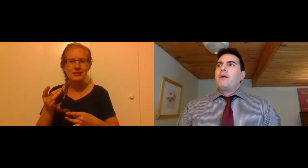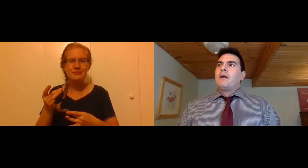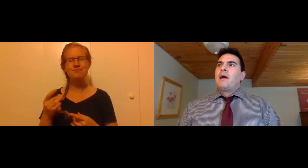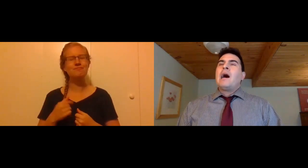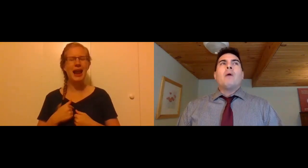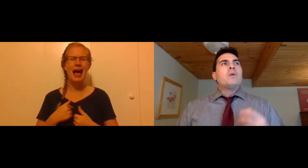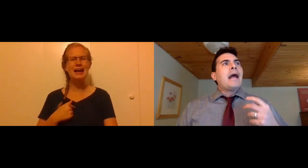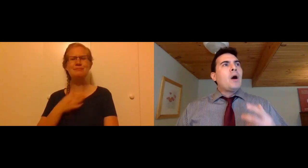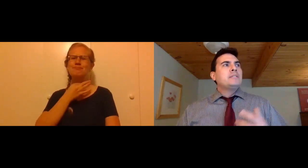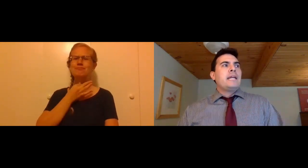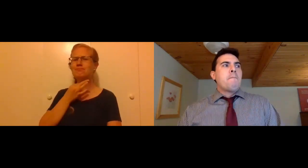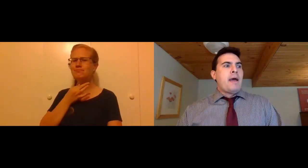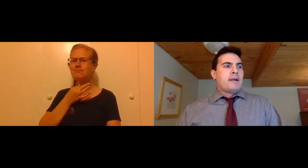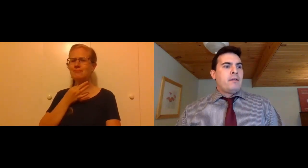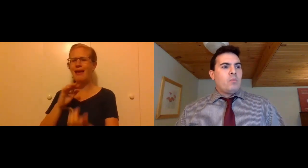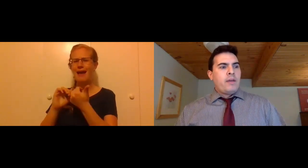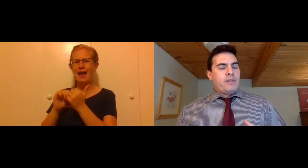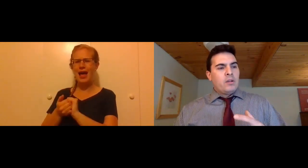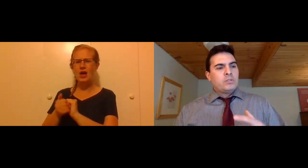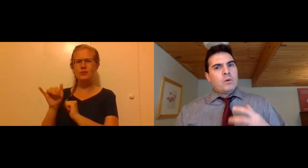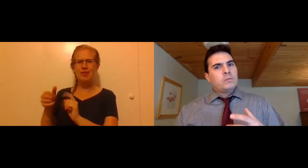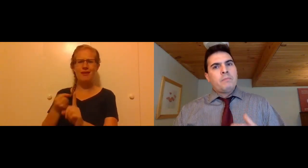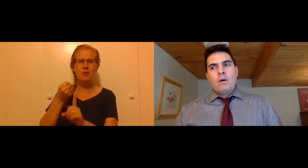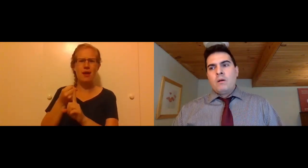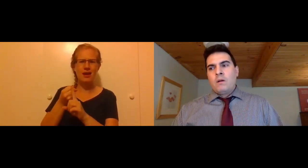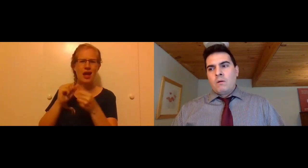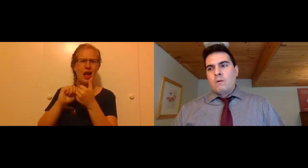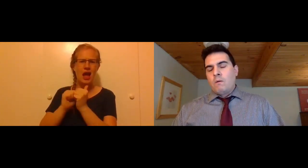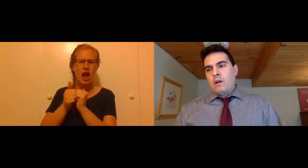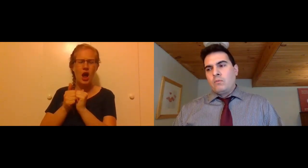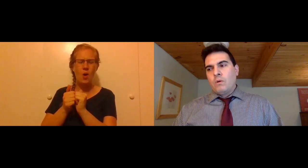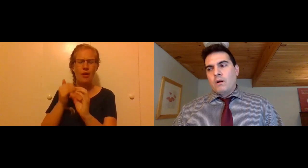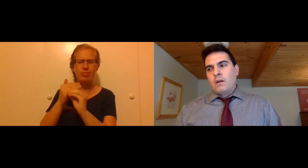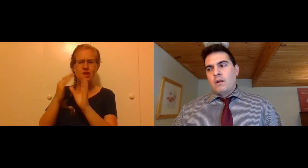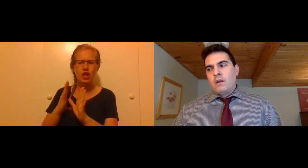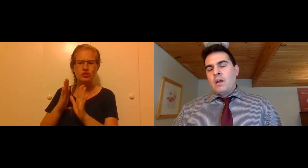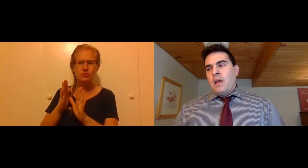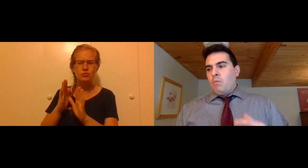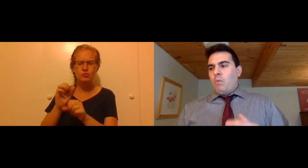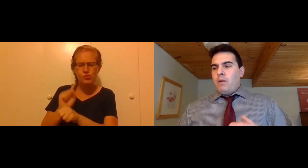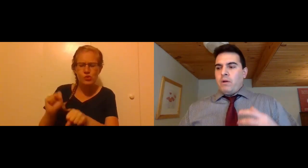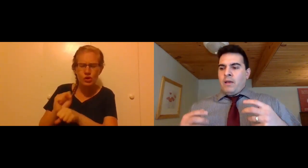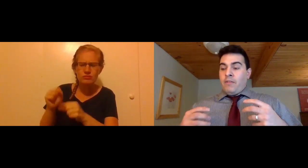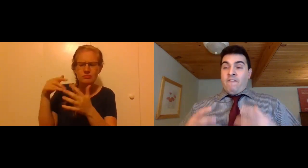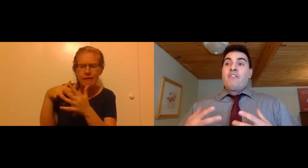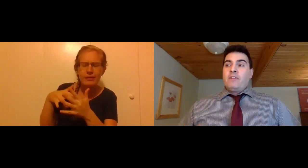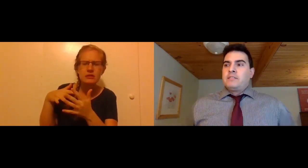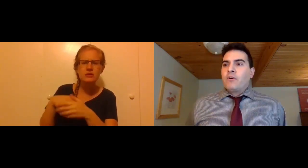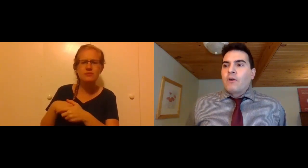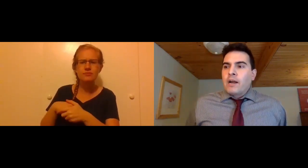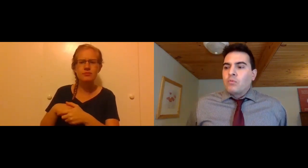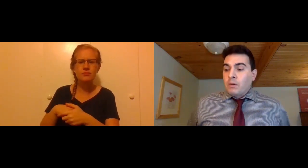wonder, I wonder how does that impact the way a theologian goes about her or his work? In what way would the